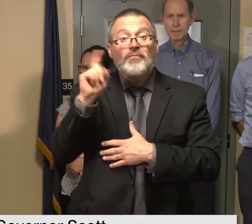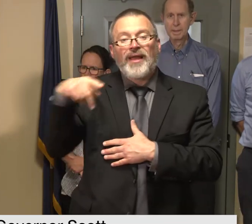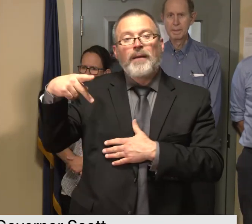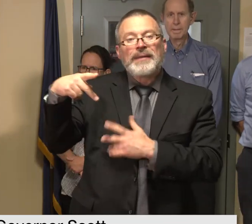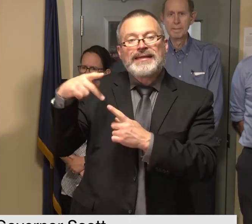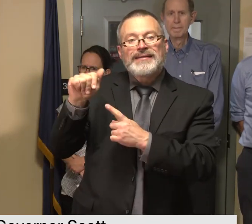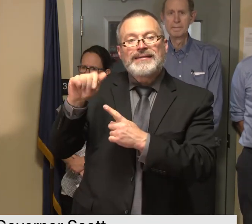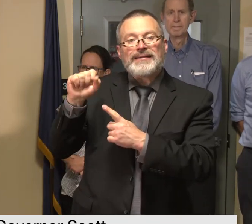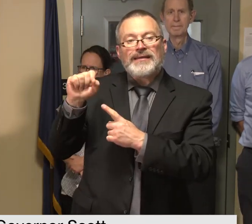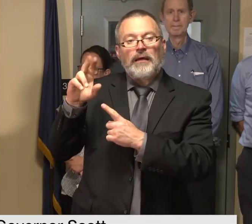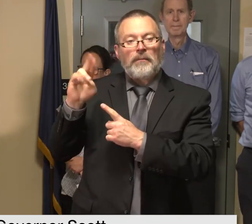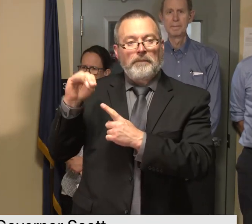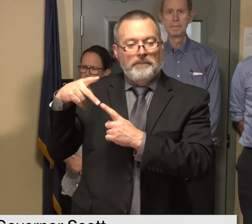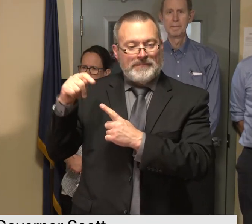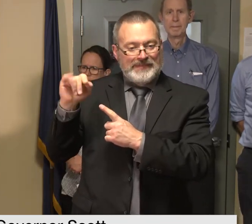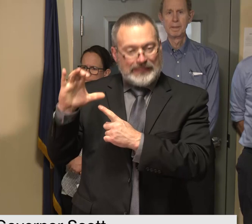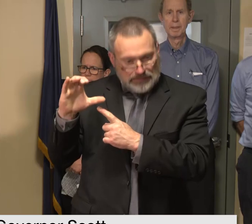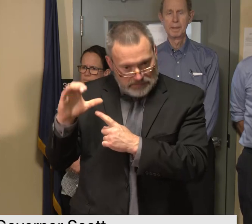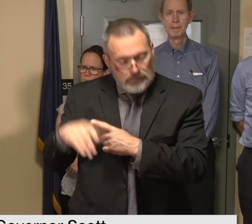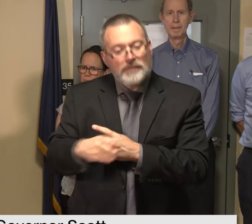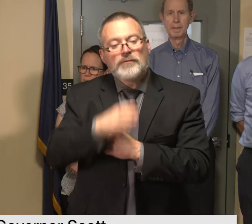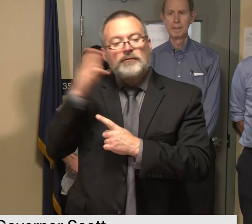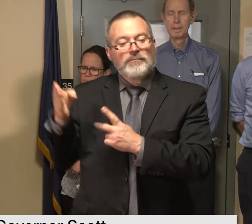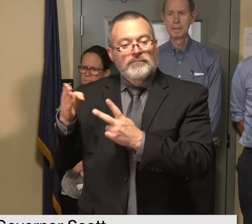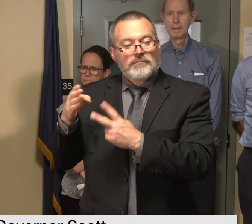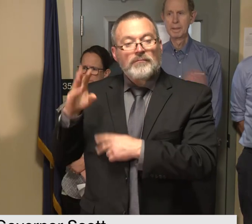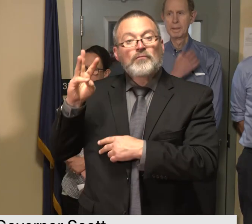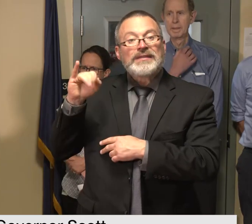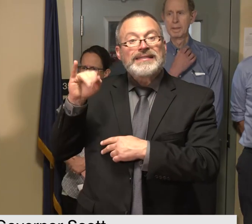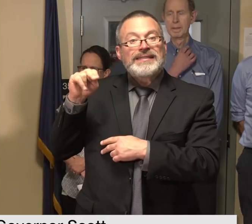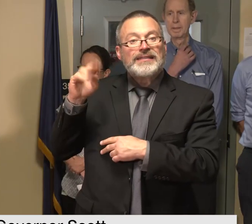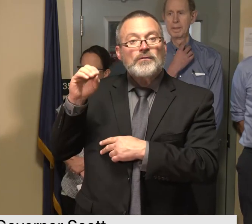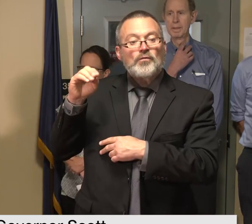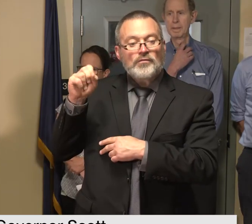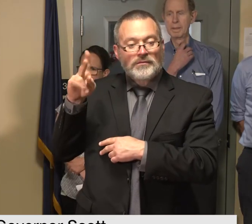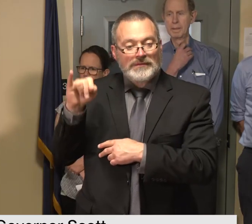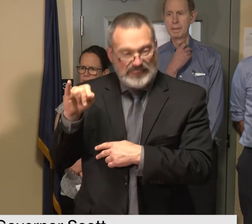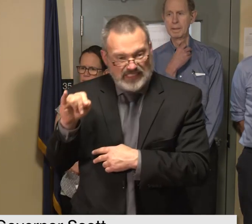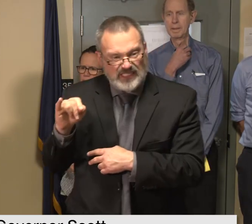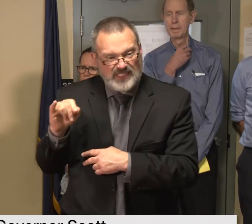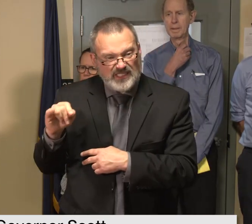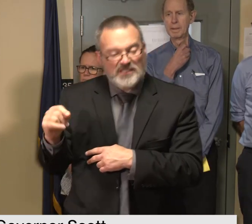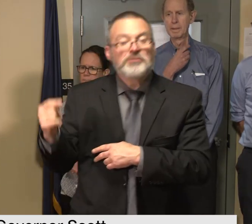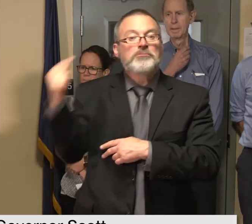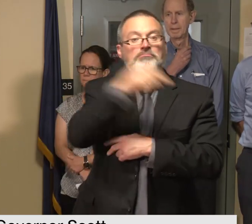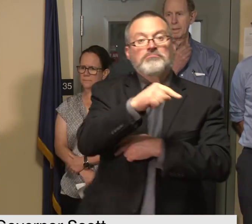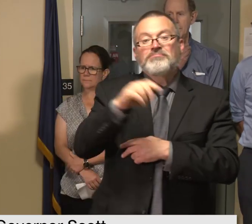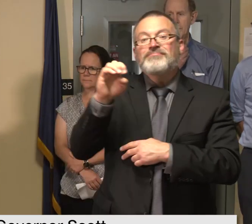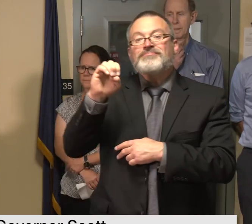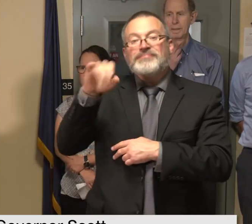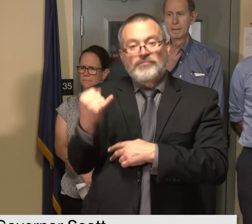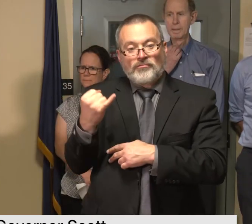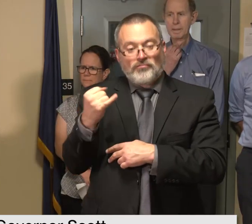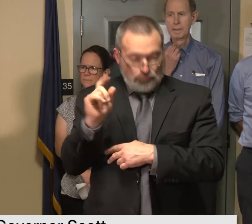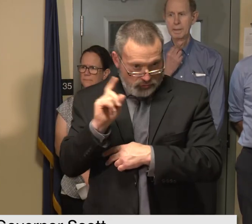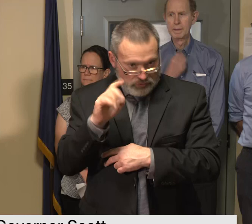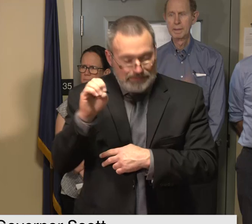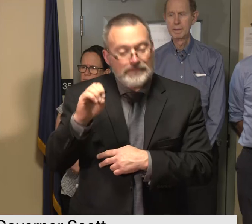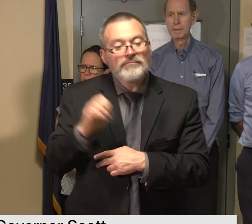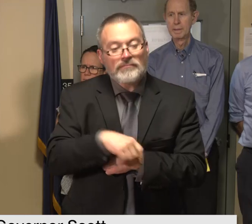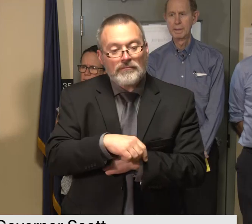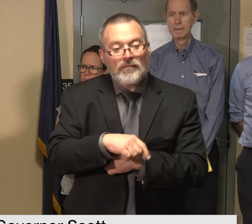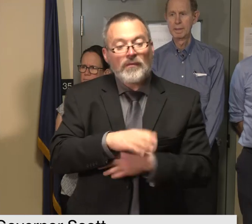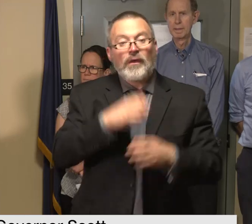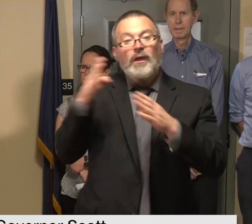the Winooski River in Essex Junction and the Lamoille